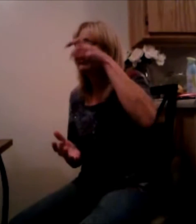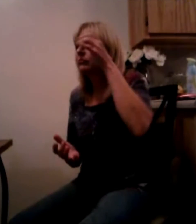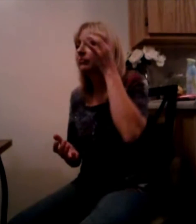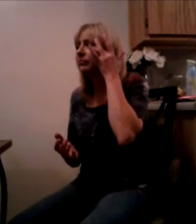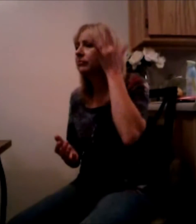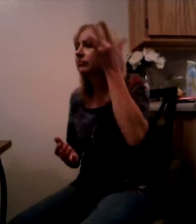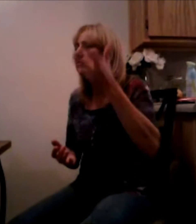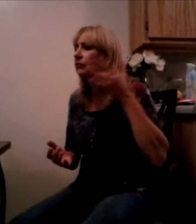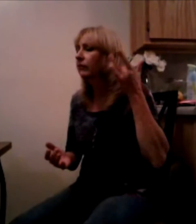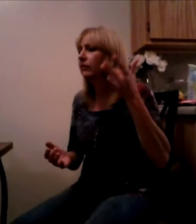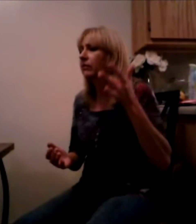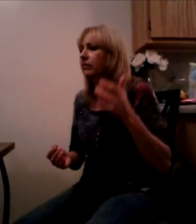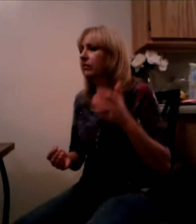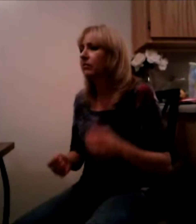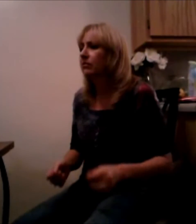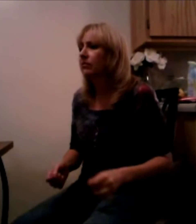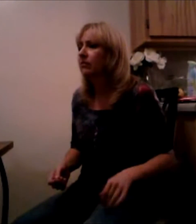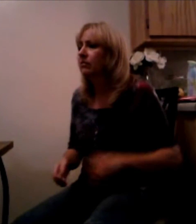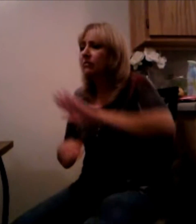All that you need now